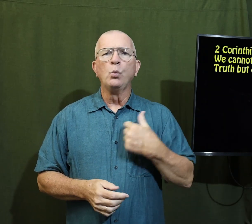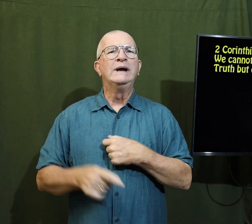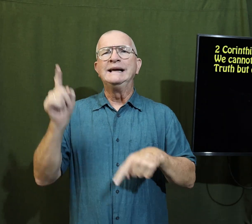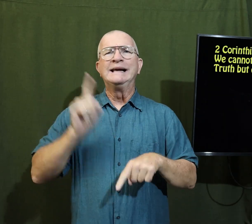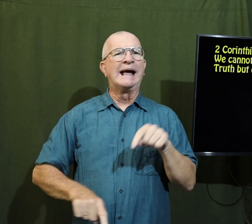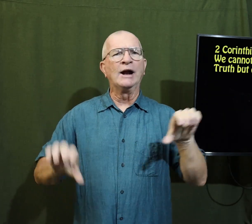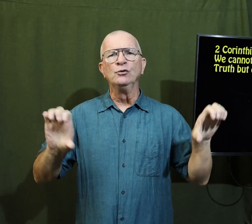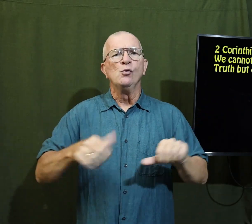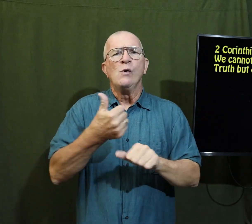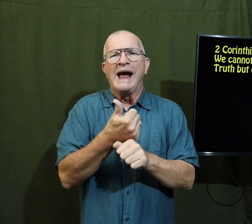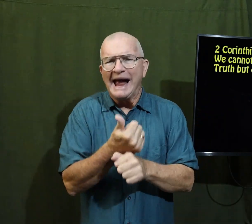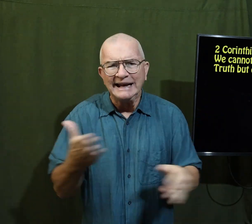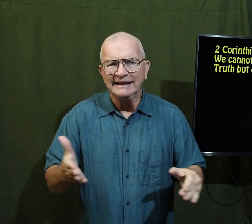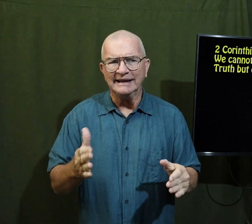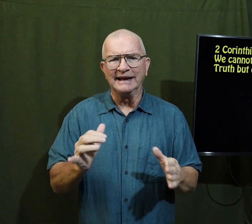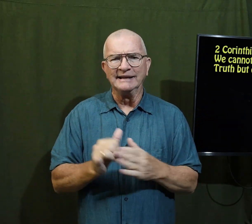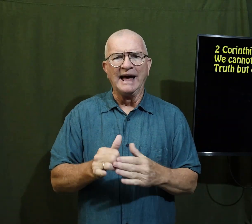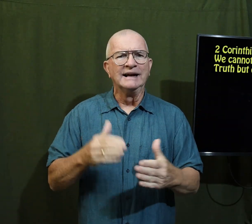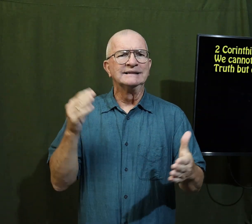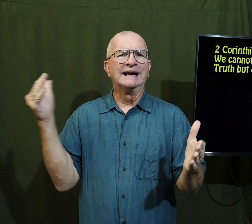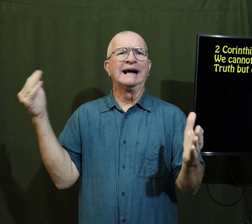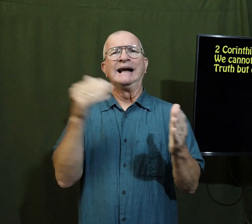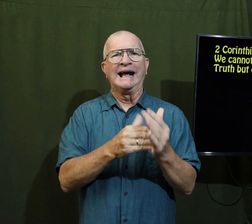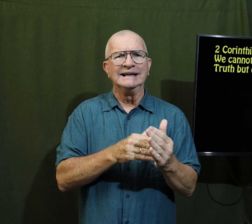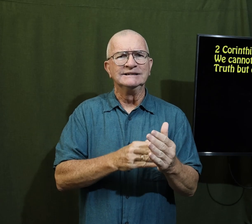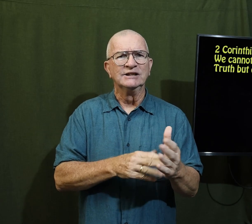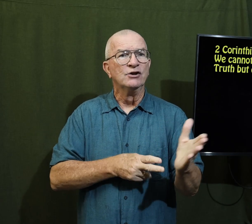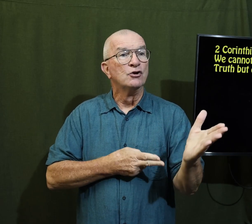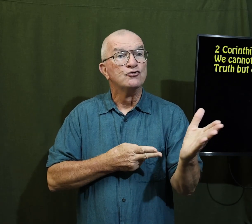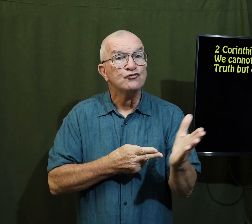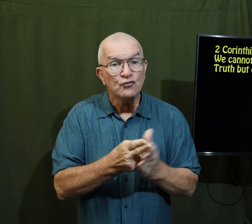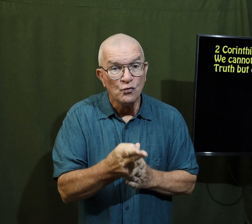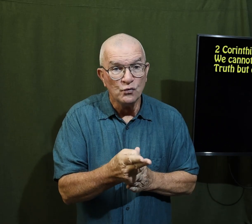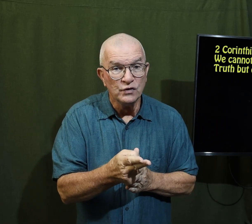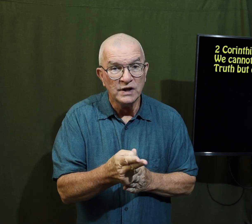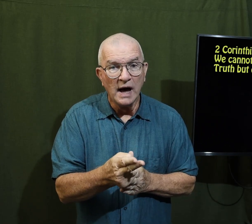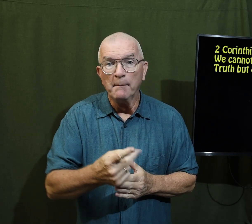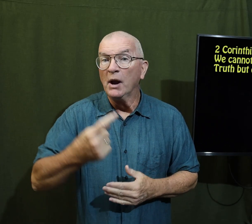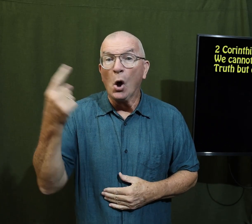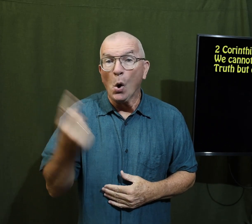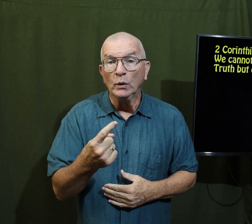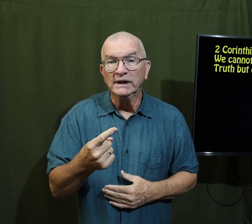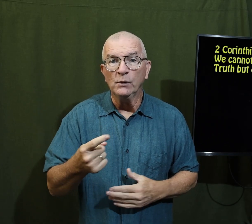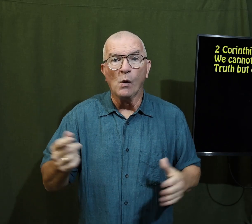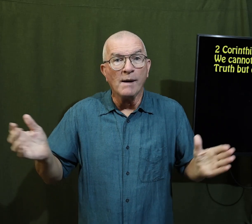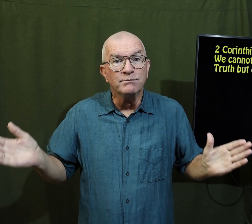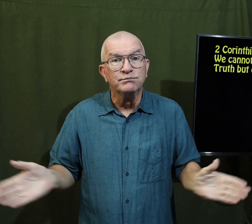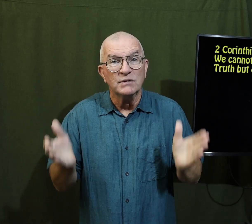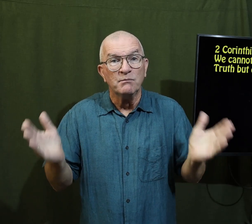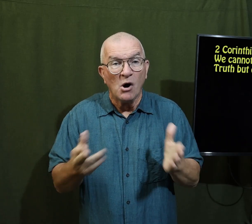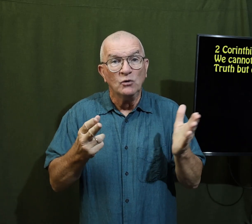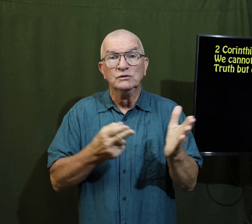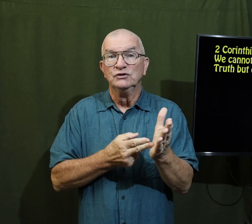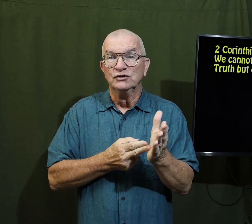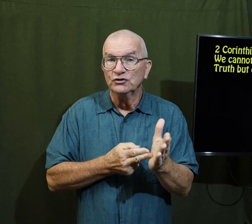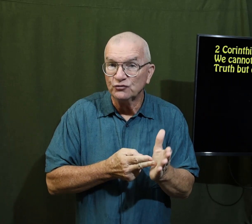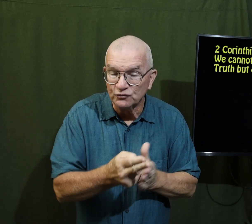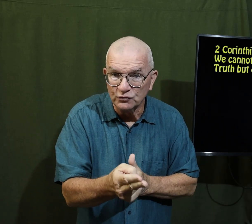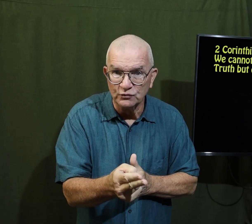verse eight we cannot do anything that is against the truth but only what promotes